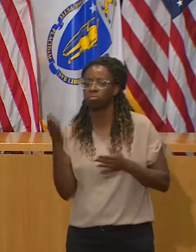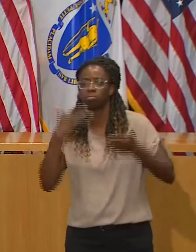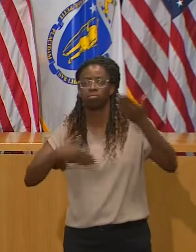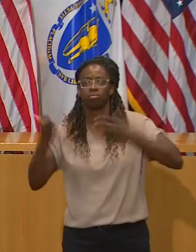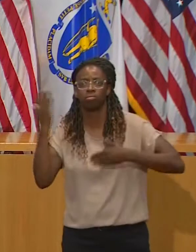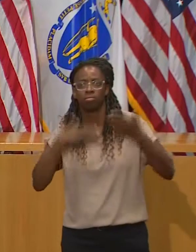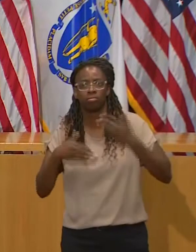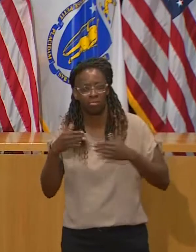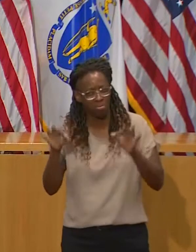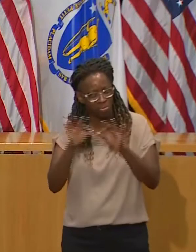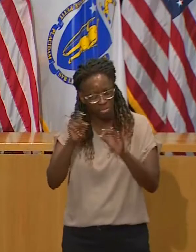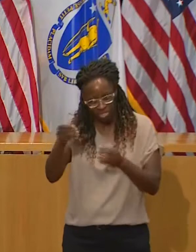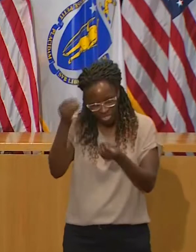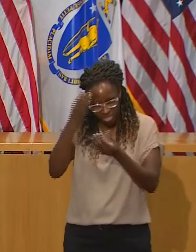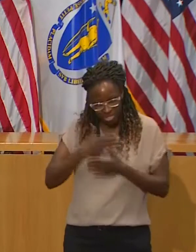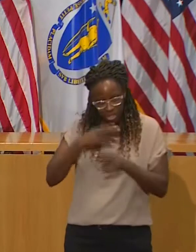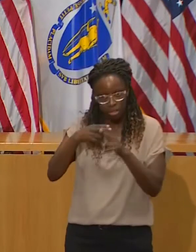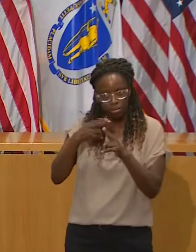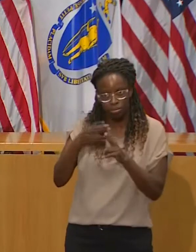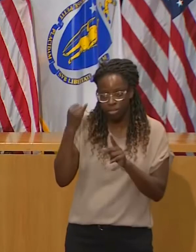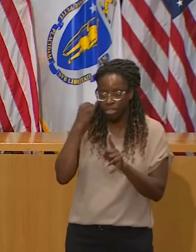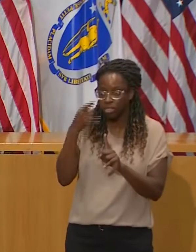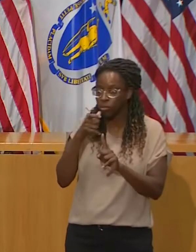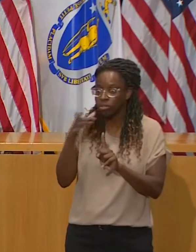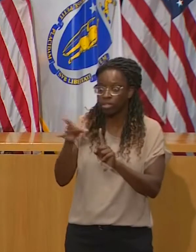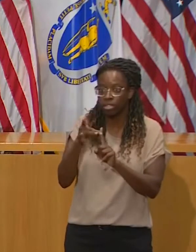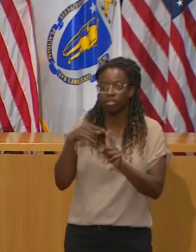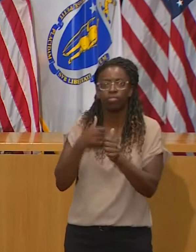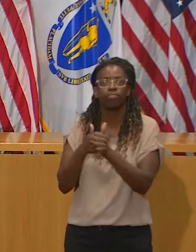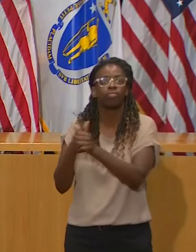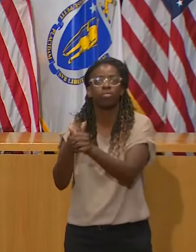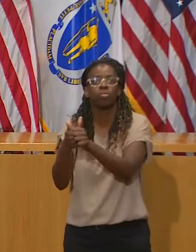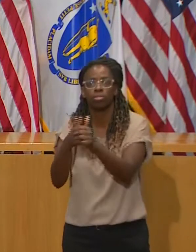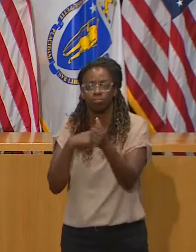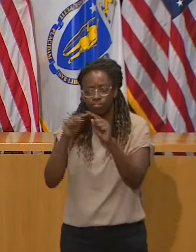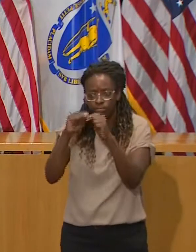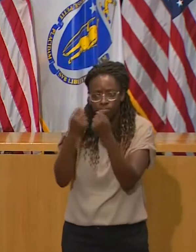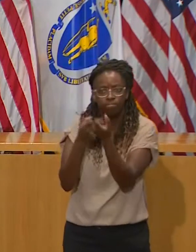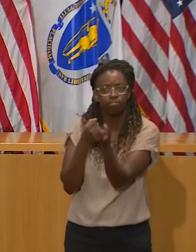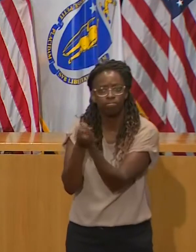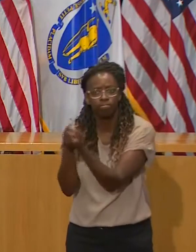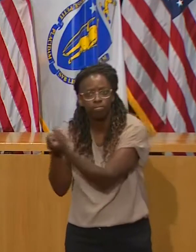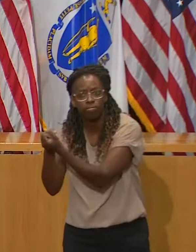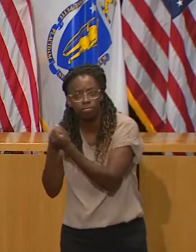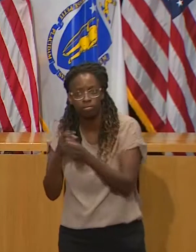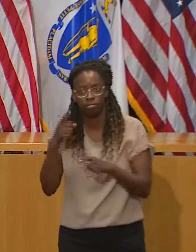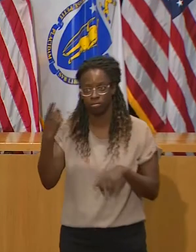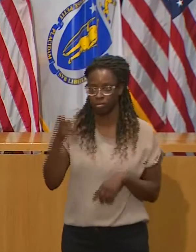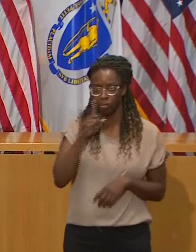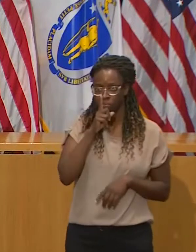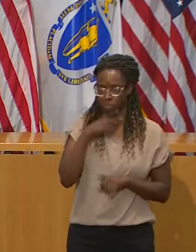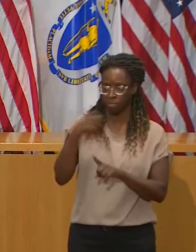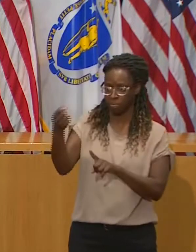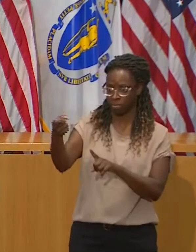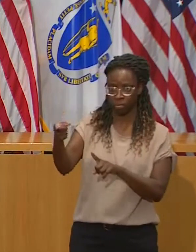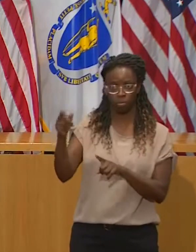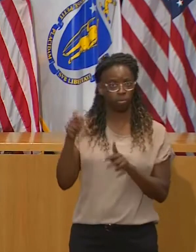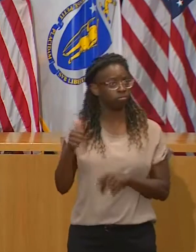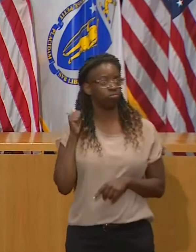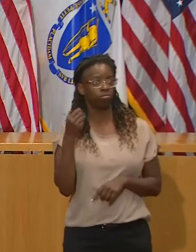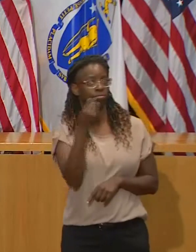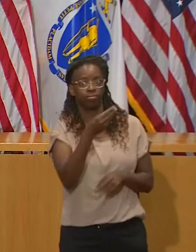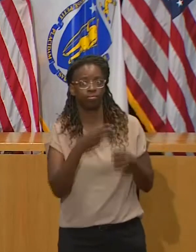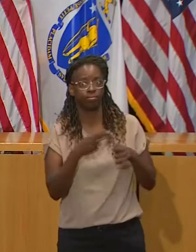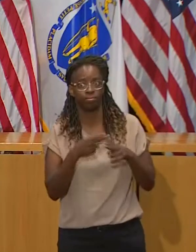could follow up with the kids and the families on the team and not cooperating with case investigations generally. That's among